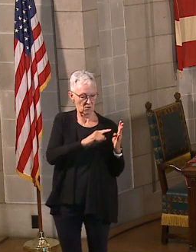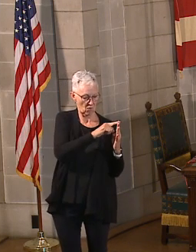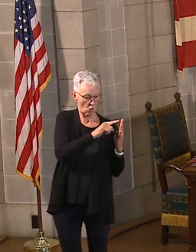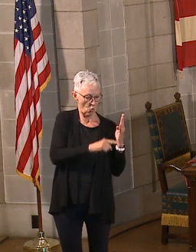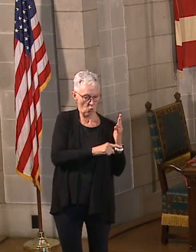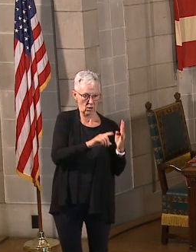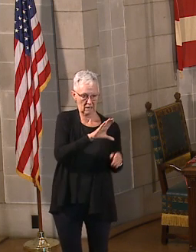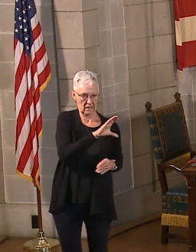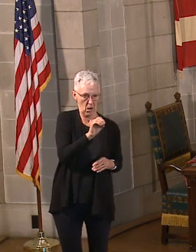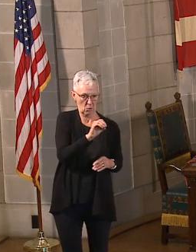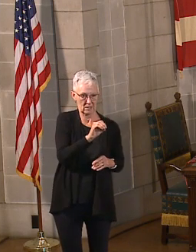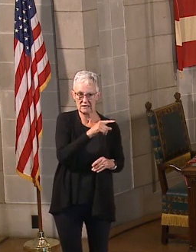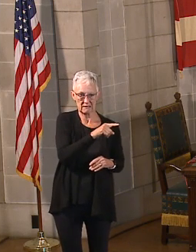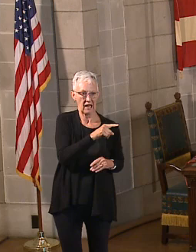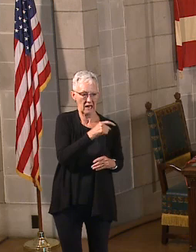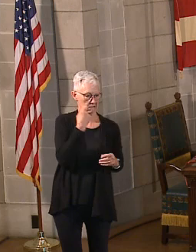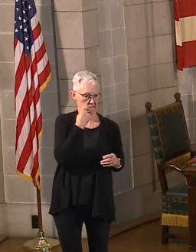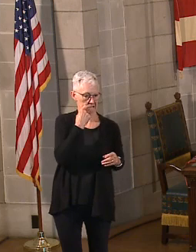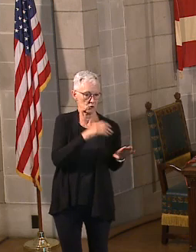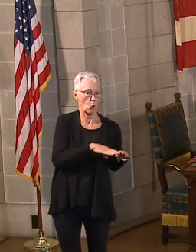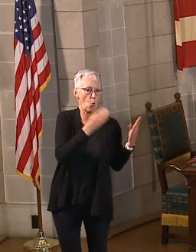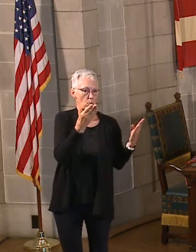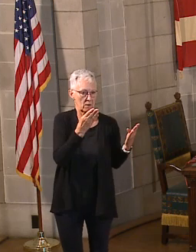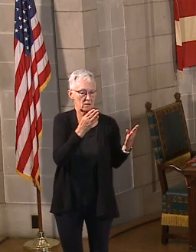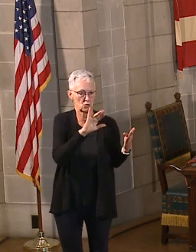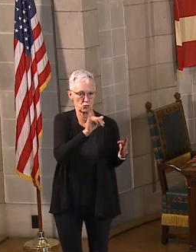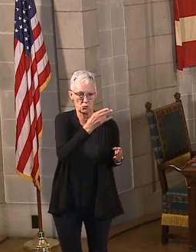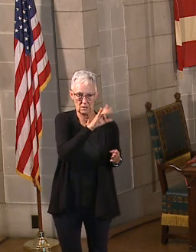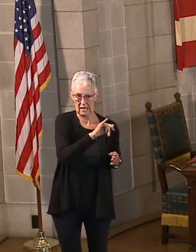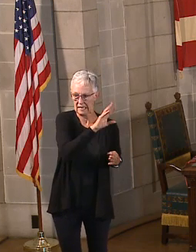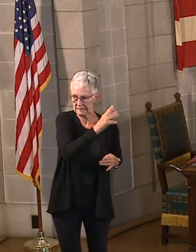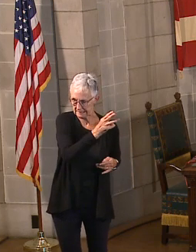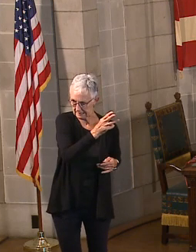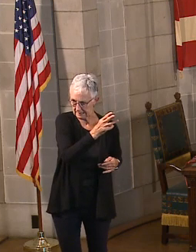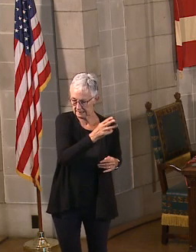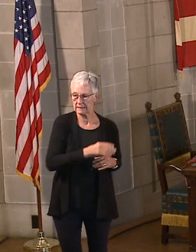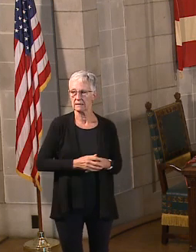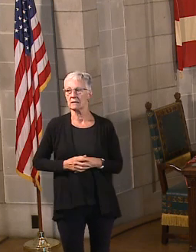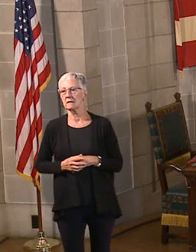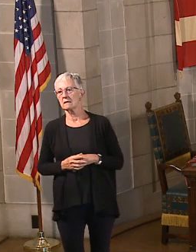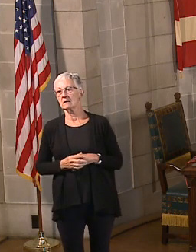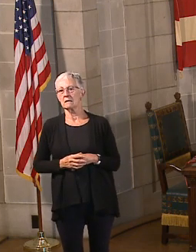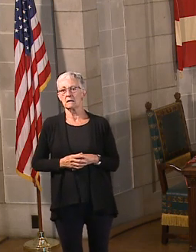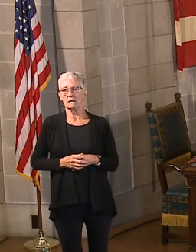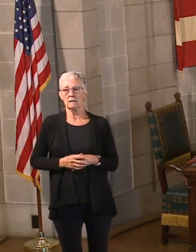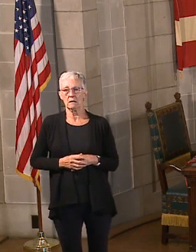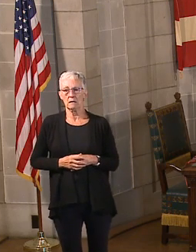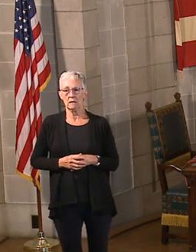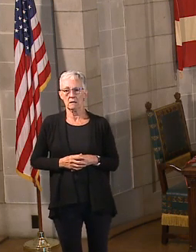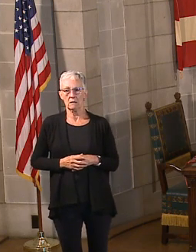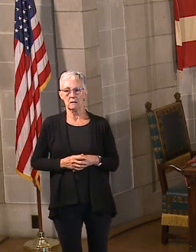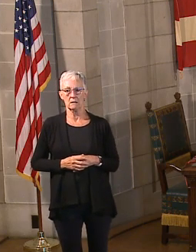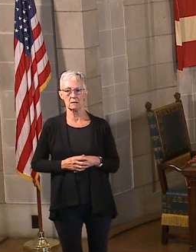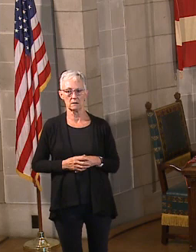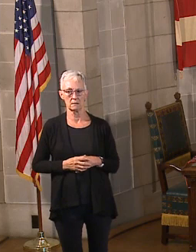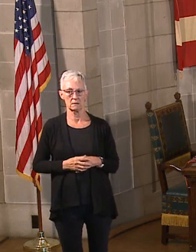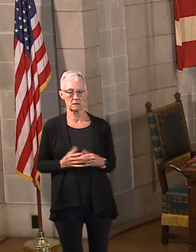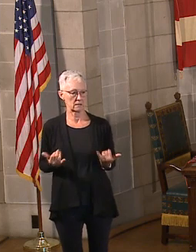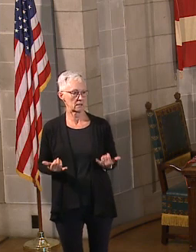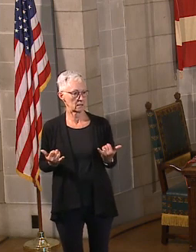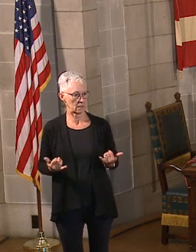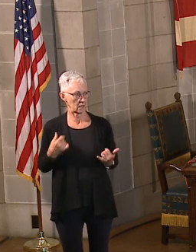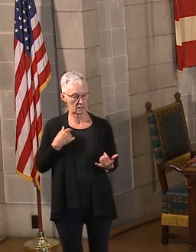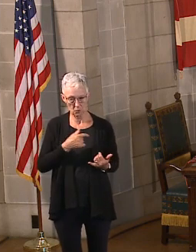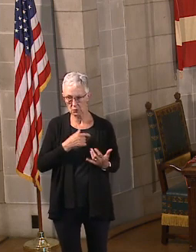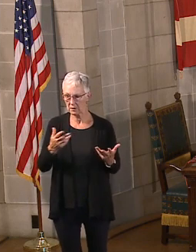3 on July 6th. And that had involved in losing some of those restrictions. And then we want